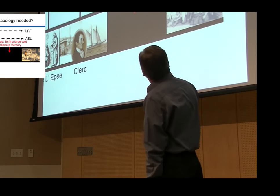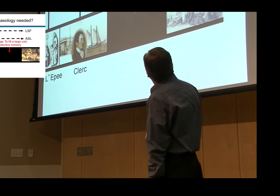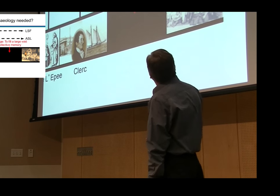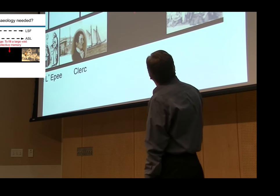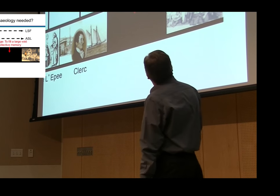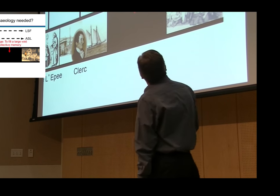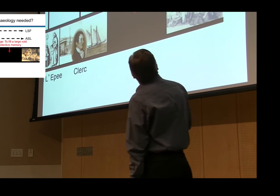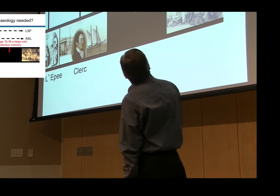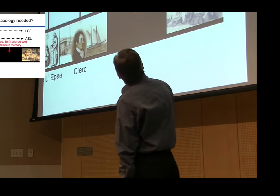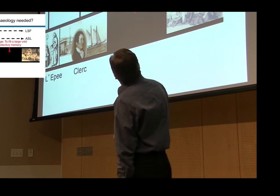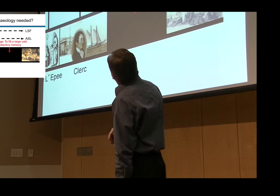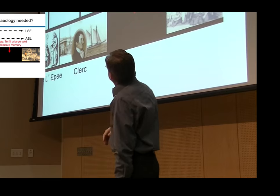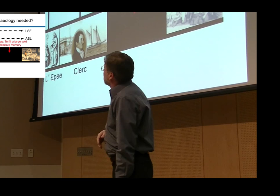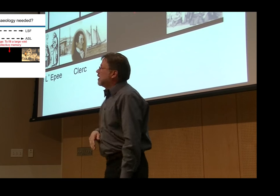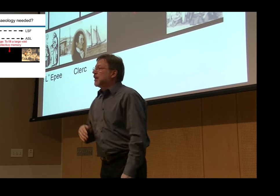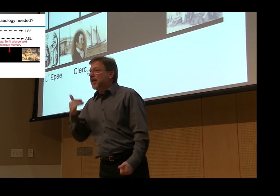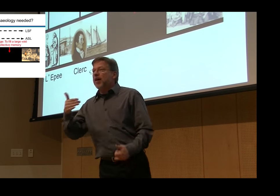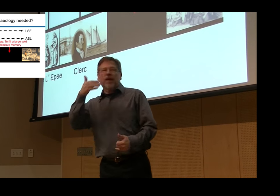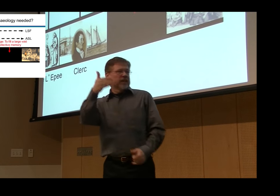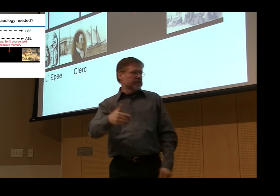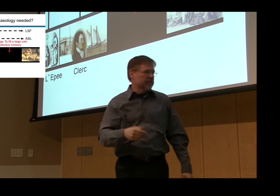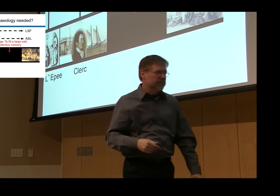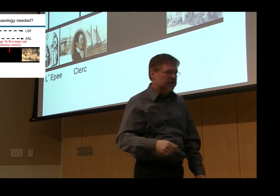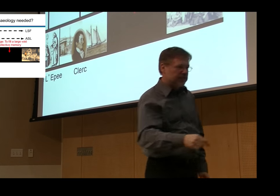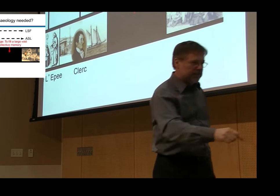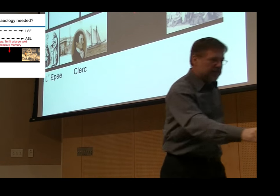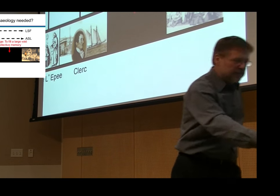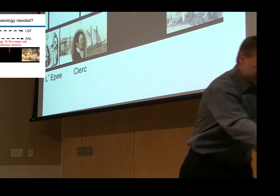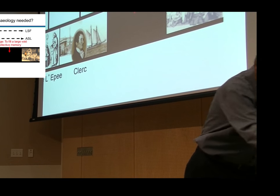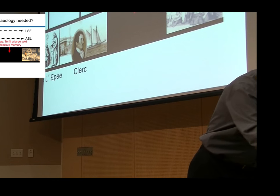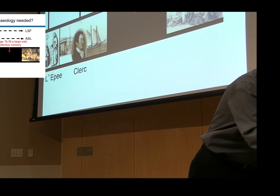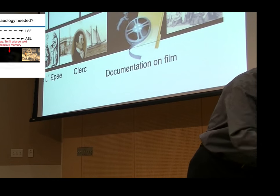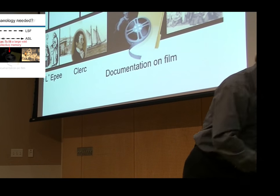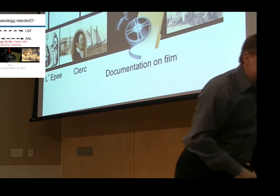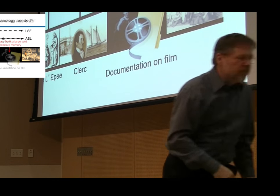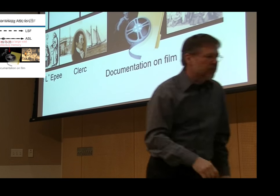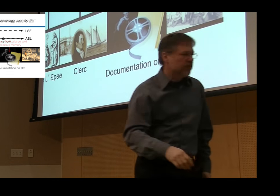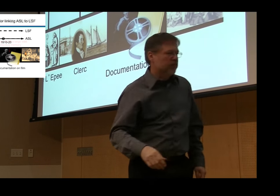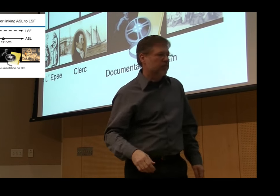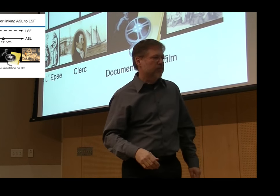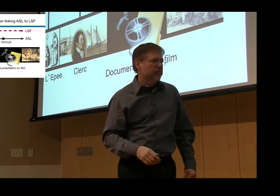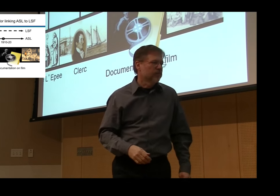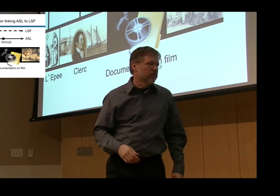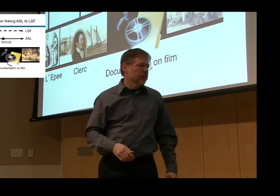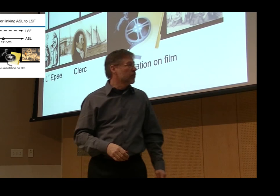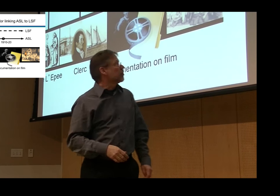Many of us think that, oh, well, it's very easy to just look it up in the history books, but that is not the case. Extensive